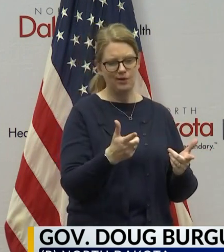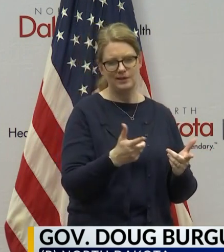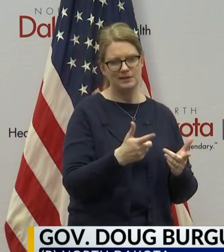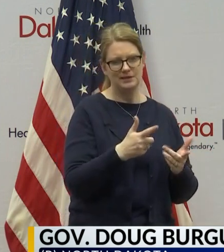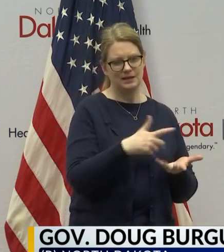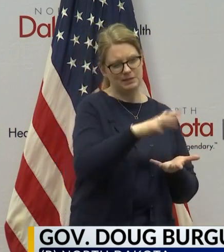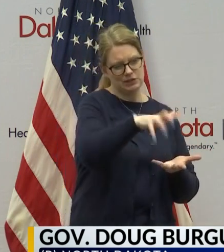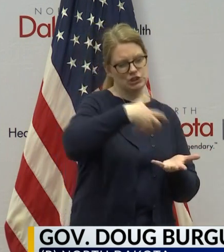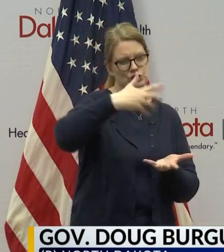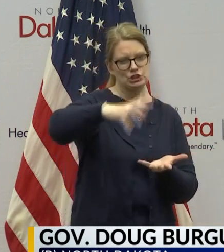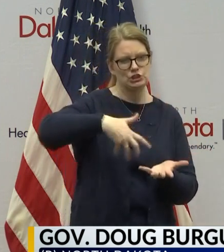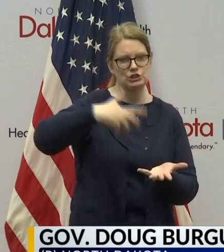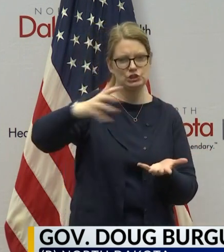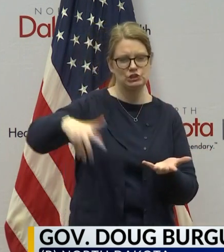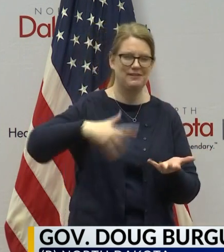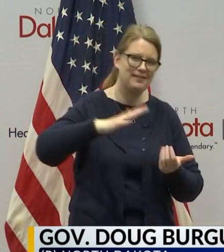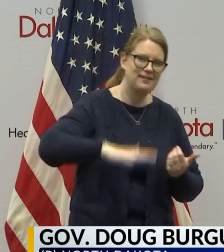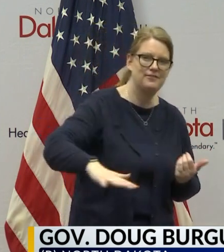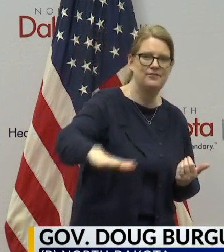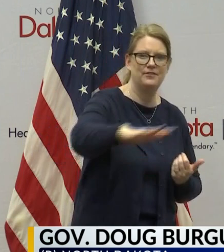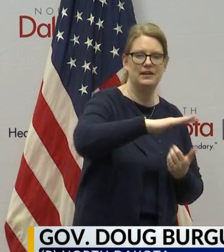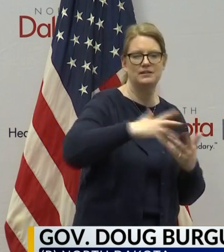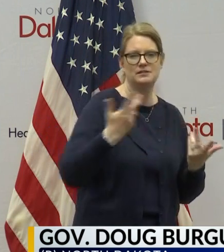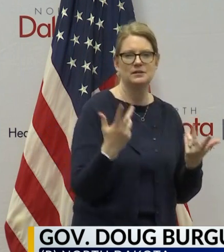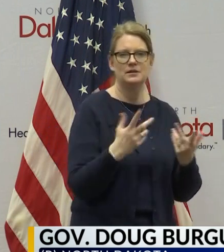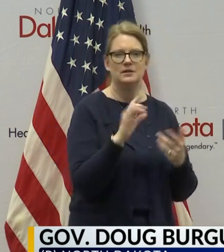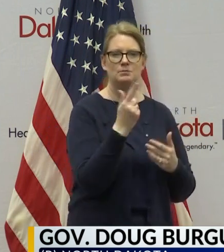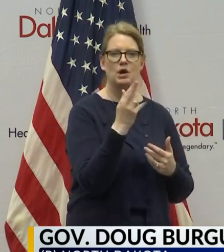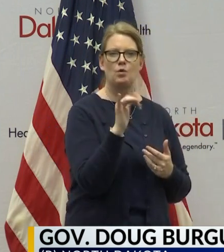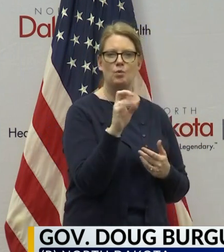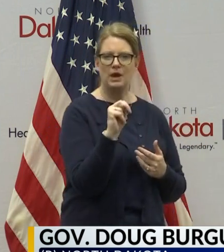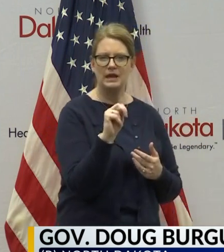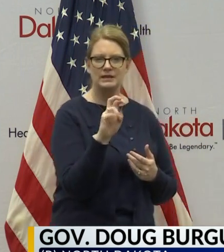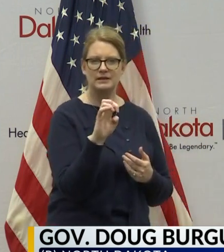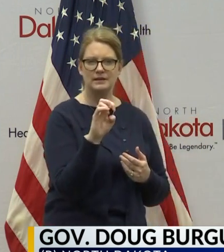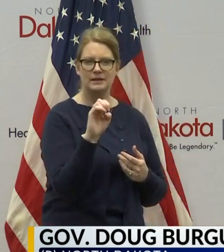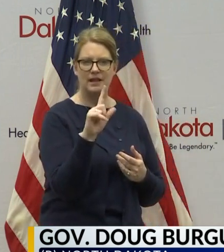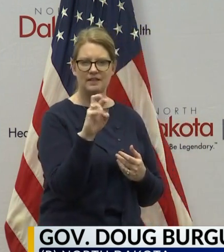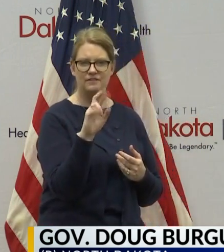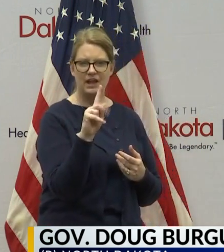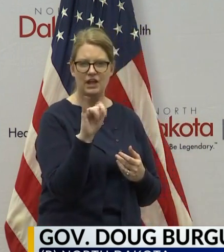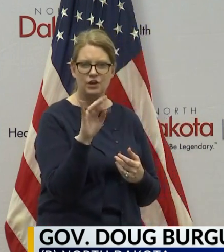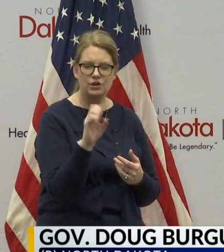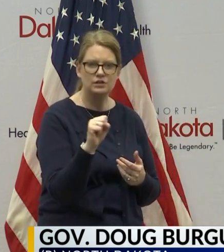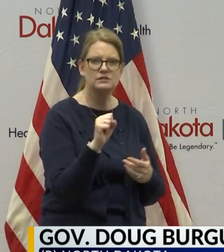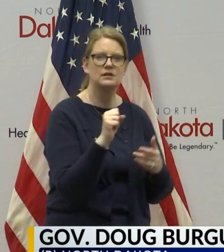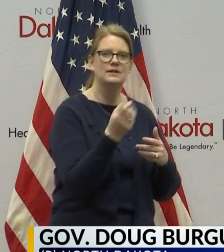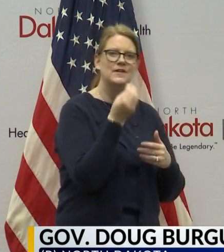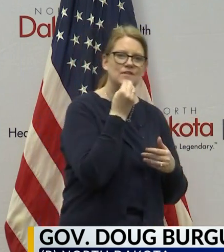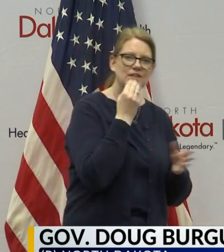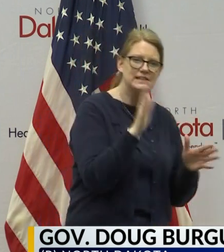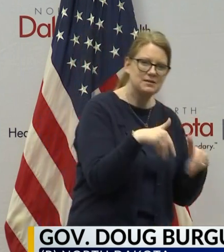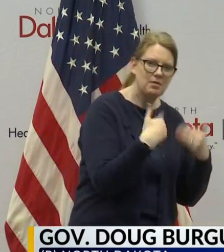I know that a lot of the people with agronomy and grain elevators and feed suppliers have instituted